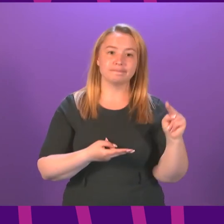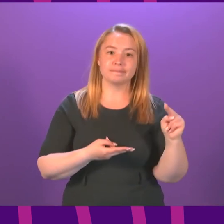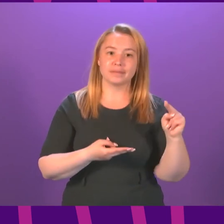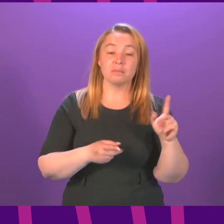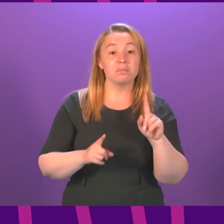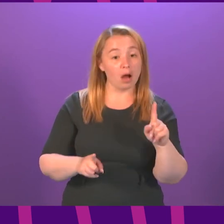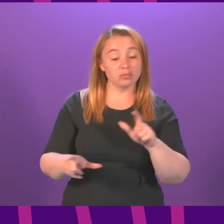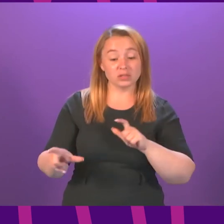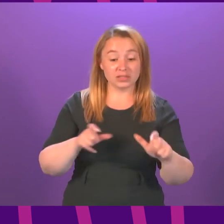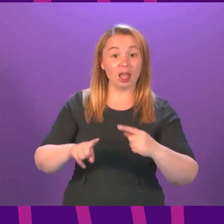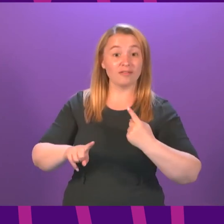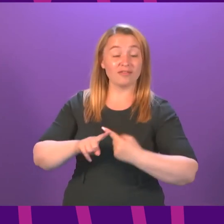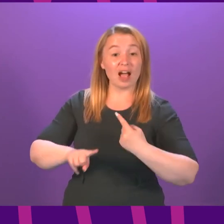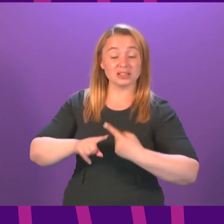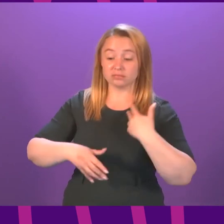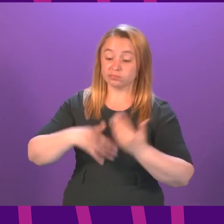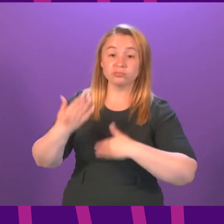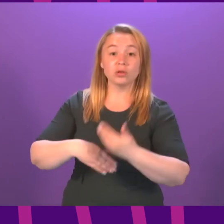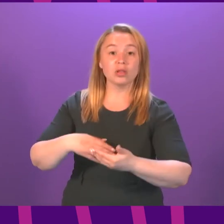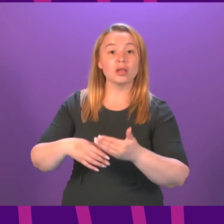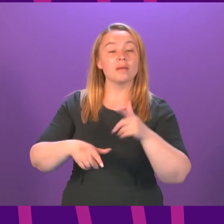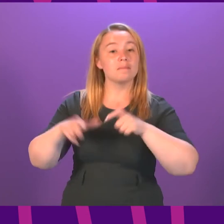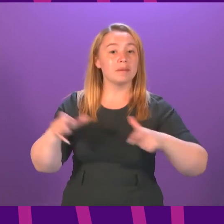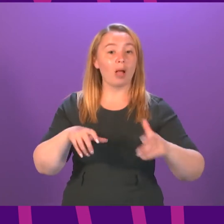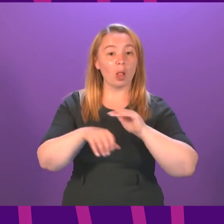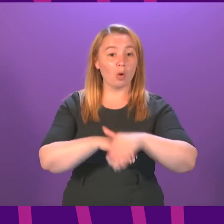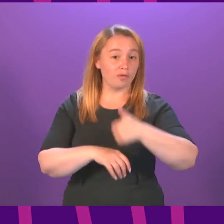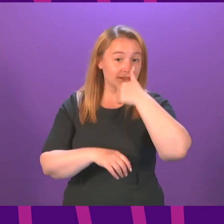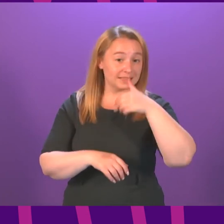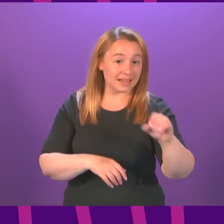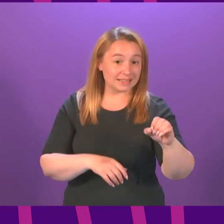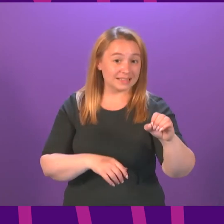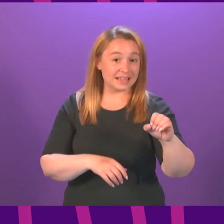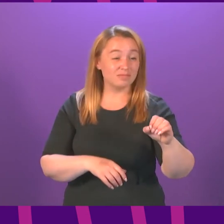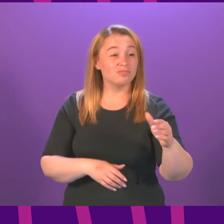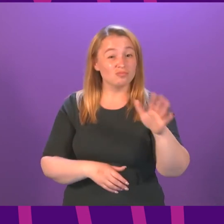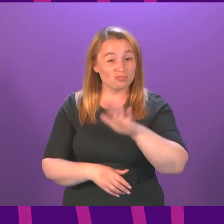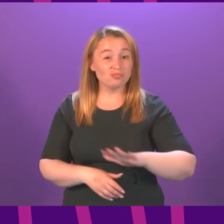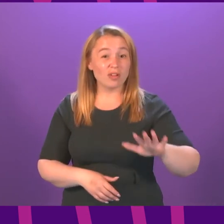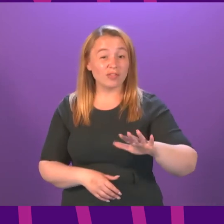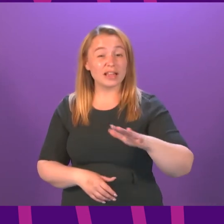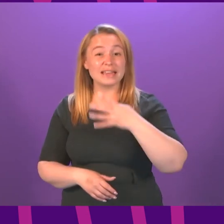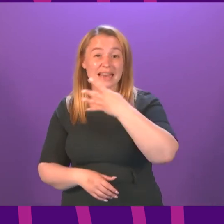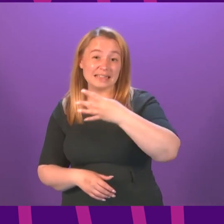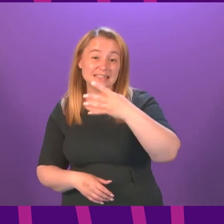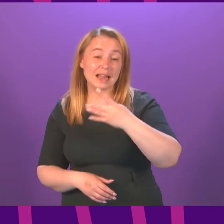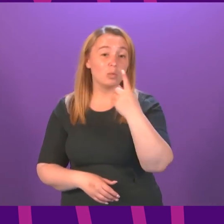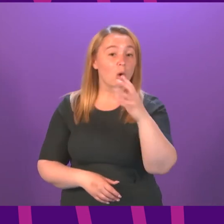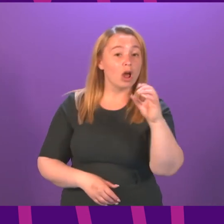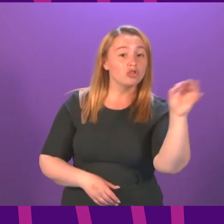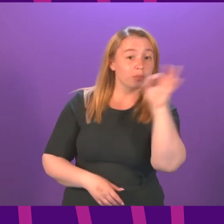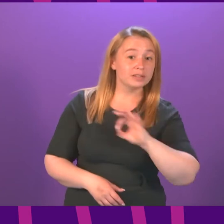you look at first doses people over 60 pretty much 100% 99 100%